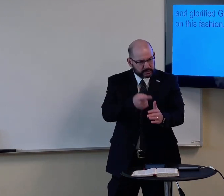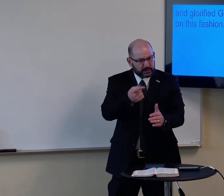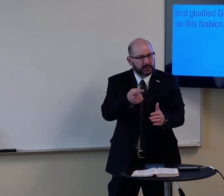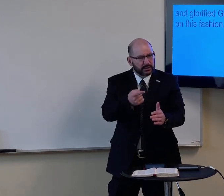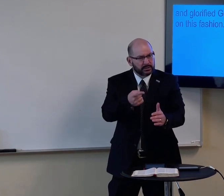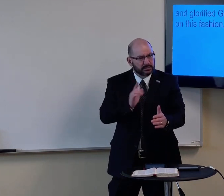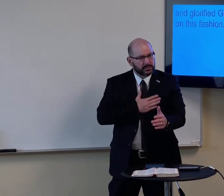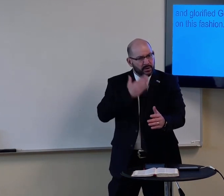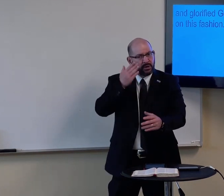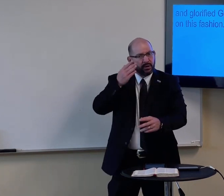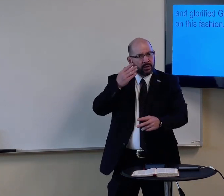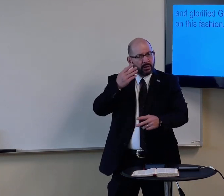Sometimes